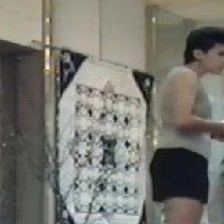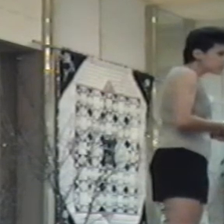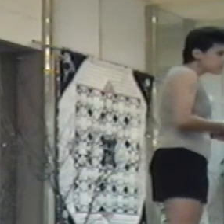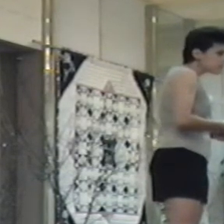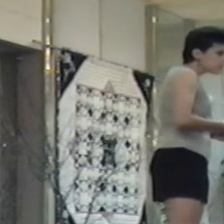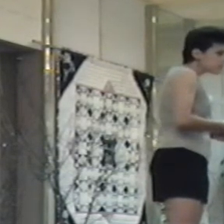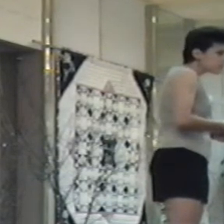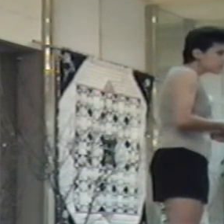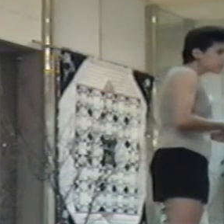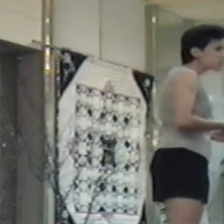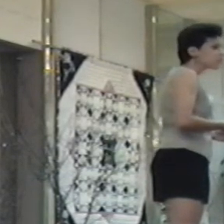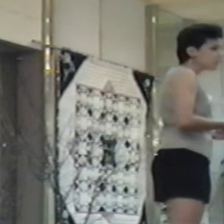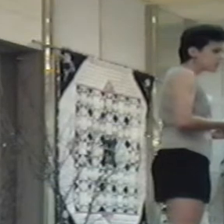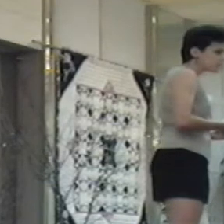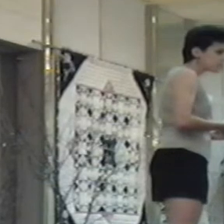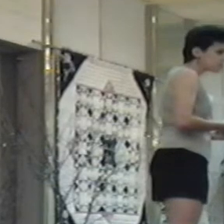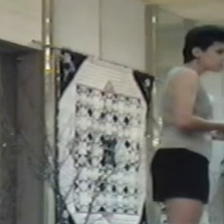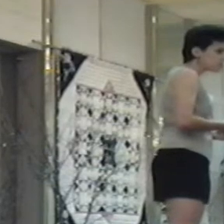somebody to interpret for you, or how do you handle that?